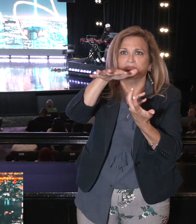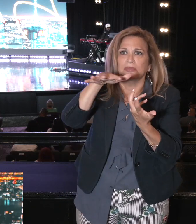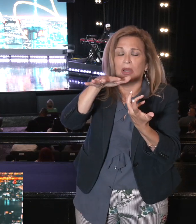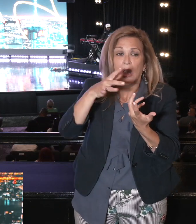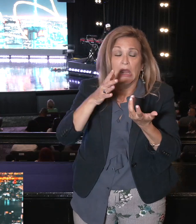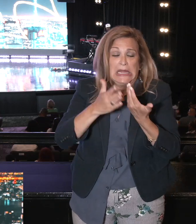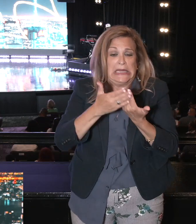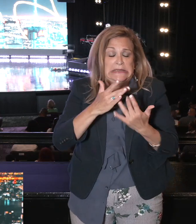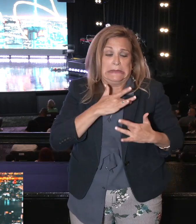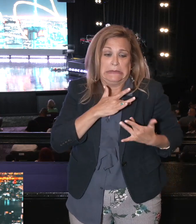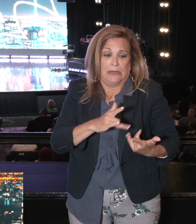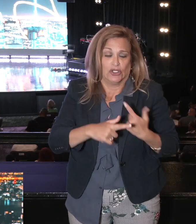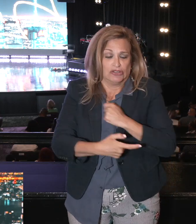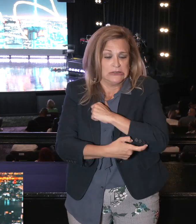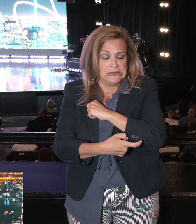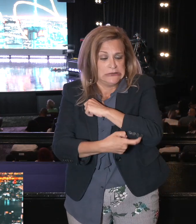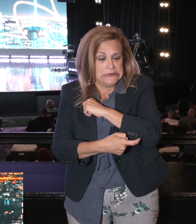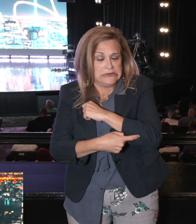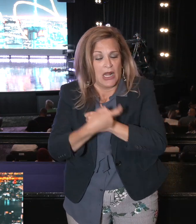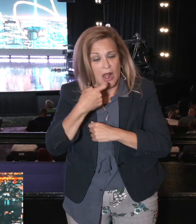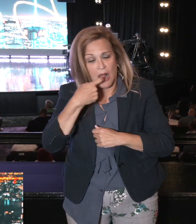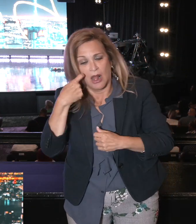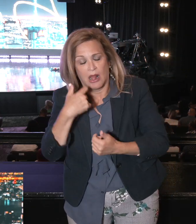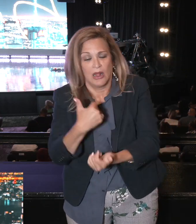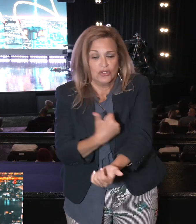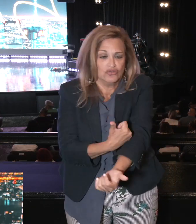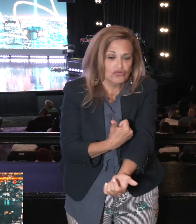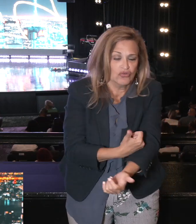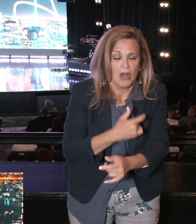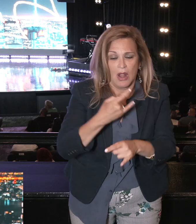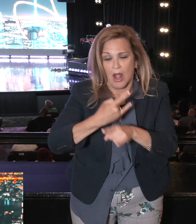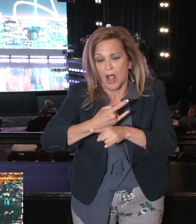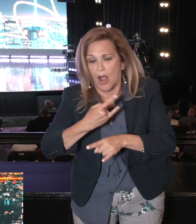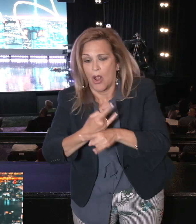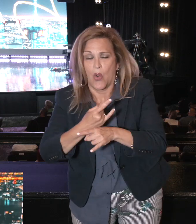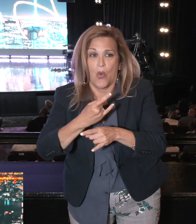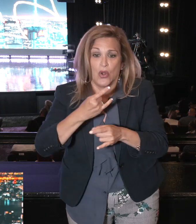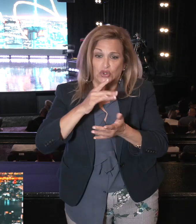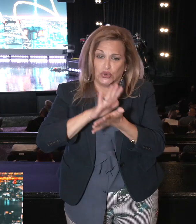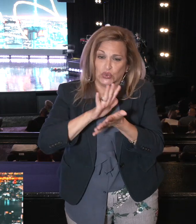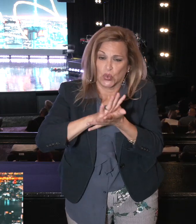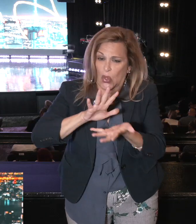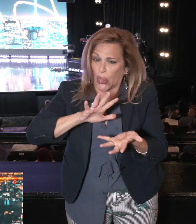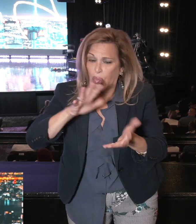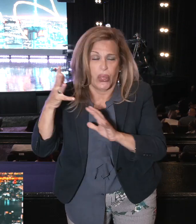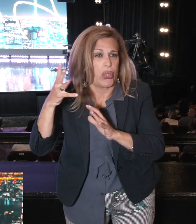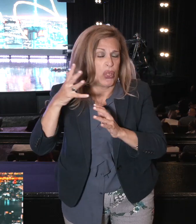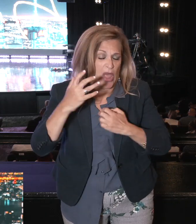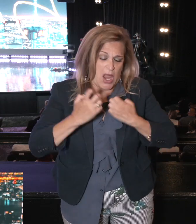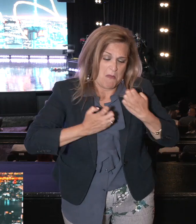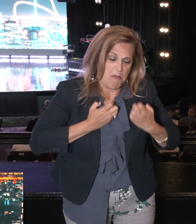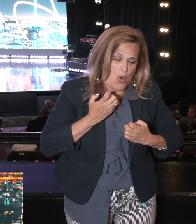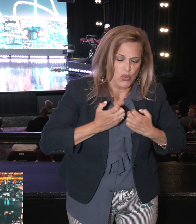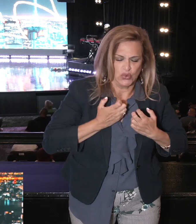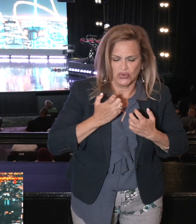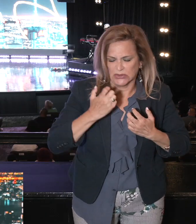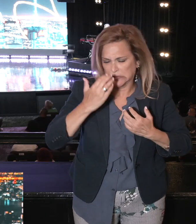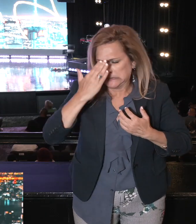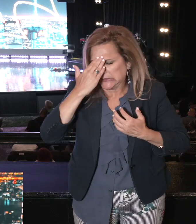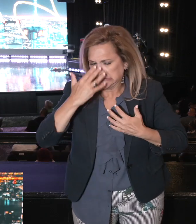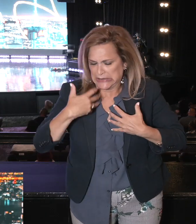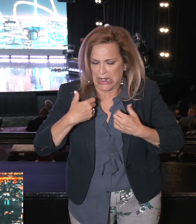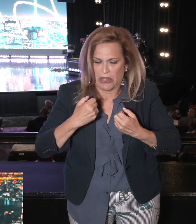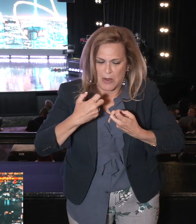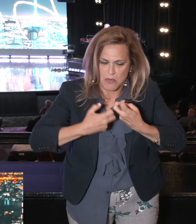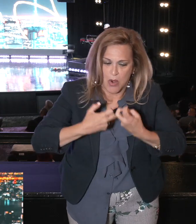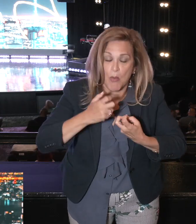alcohol addiction. More likely to drop out of school. More likely to suffer health and emotional problems. More likely to have failed marriages.